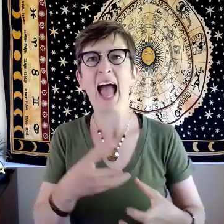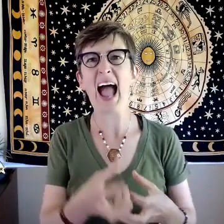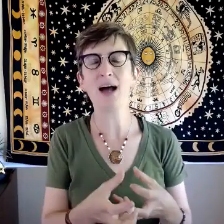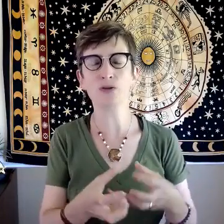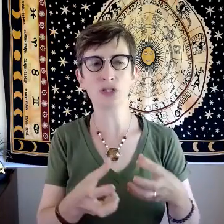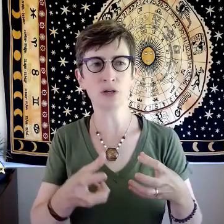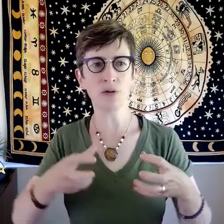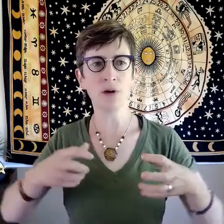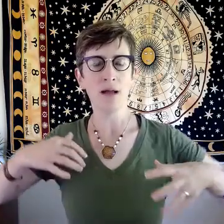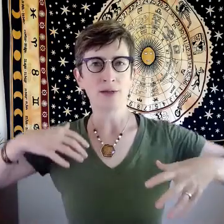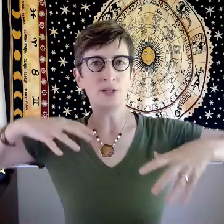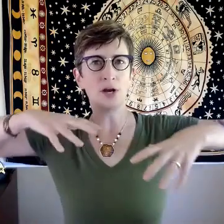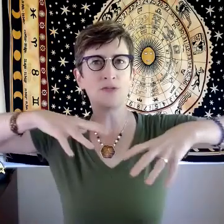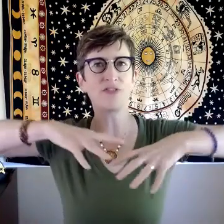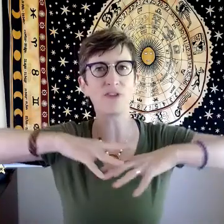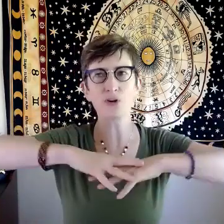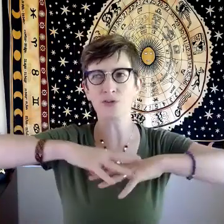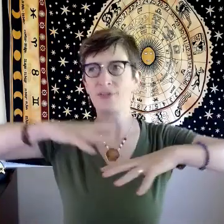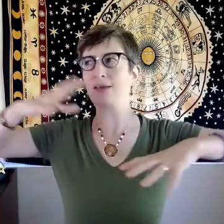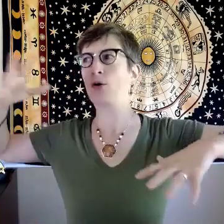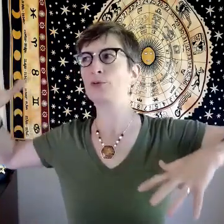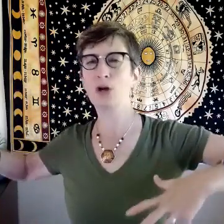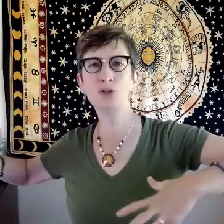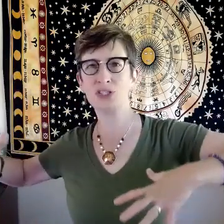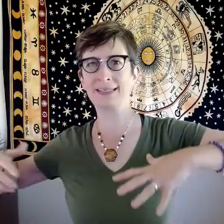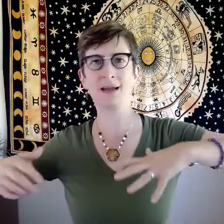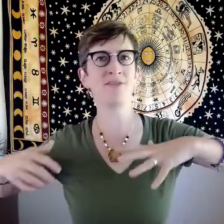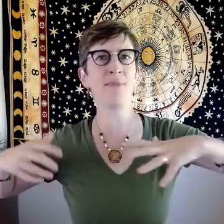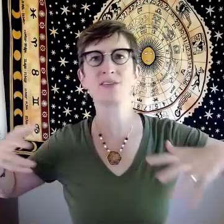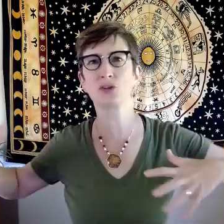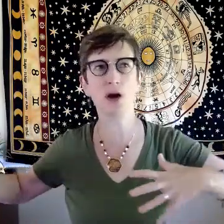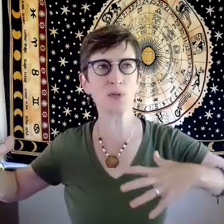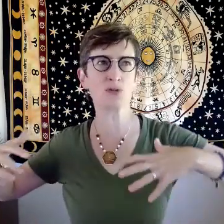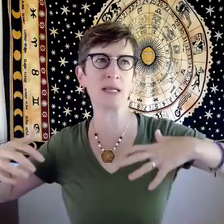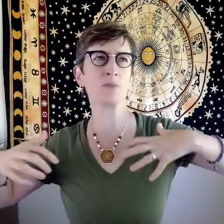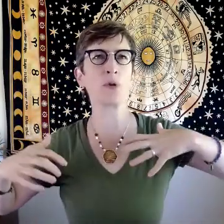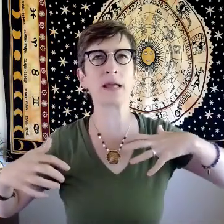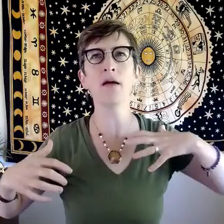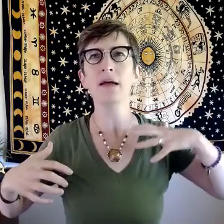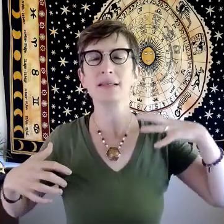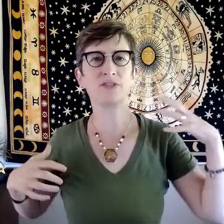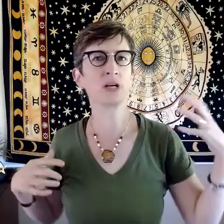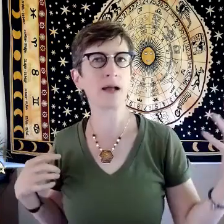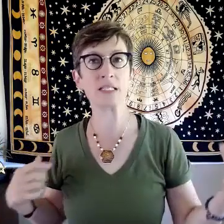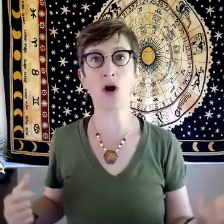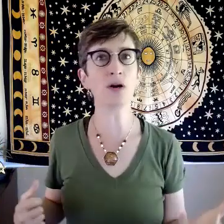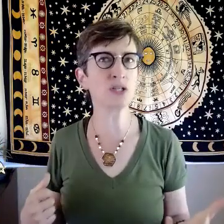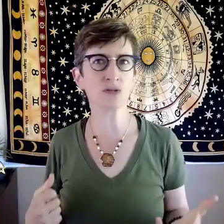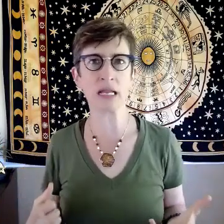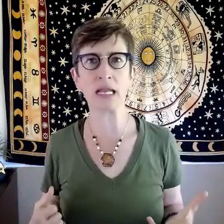how to you know further that whole notion of master carpentry and bring different kinds of artistry